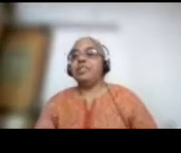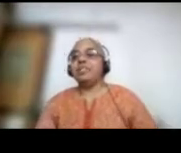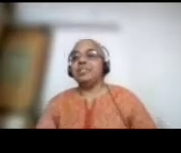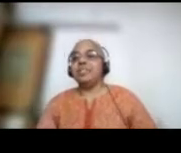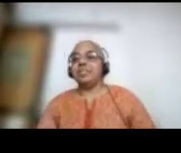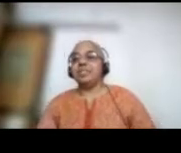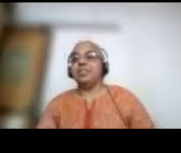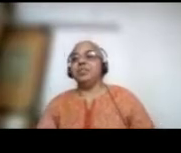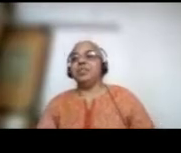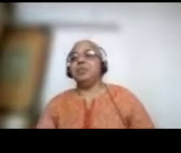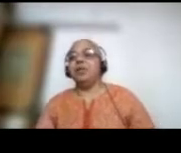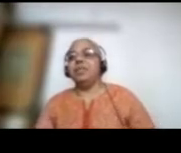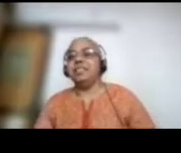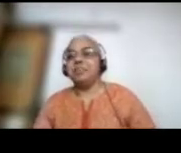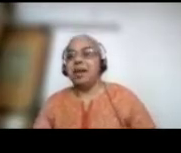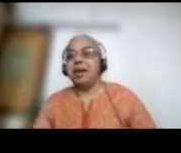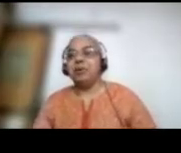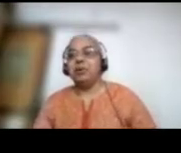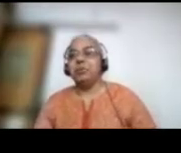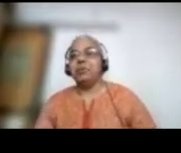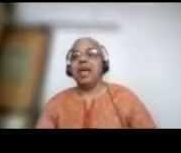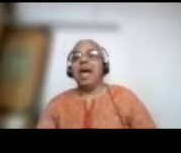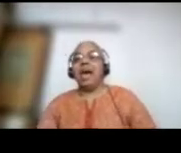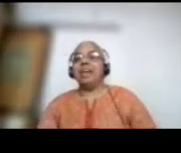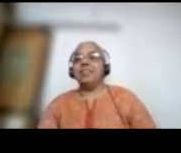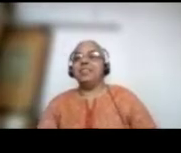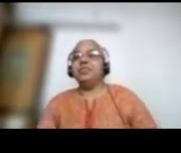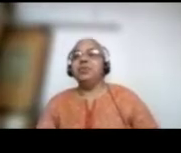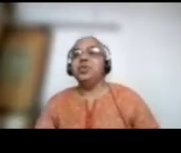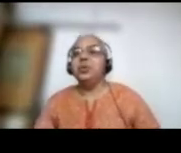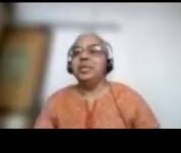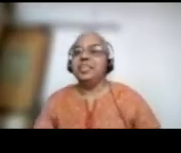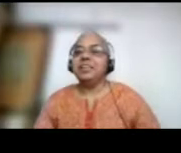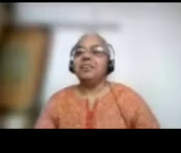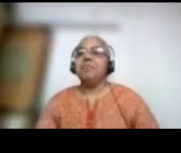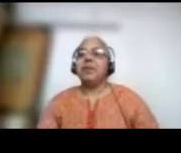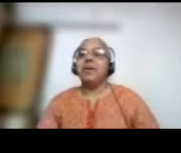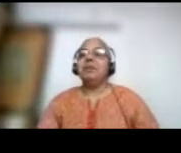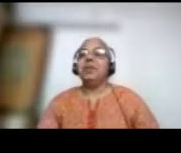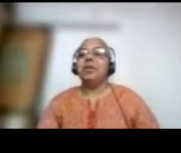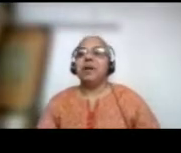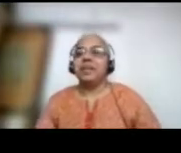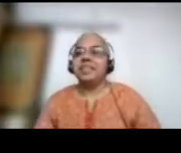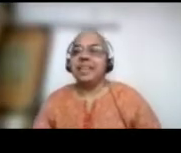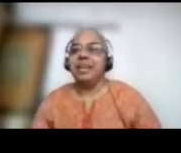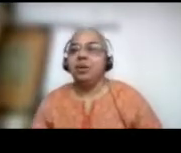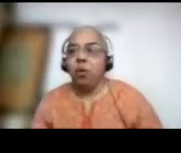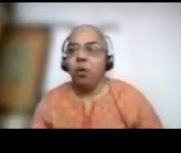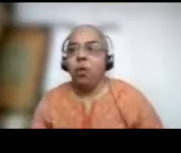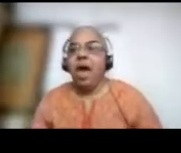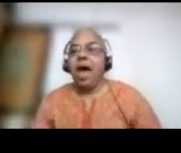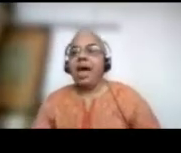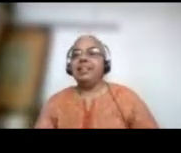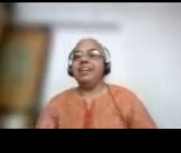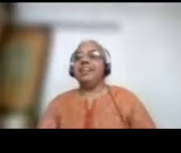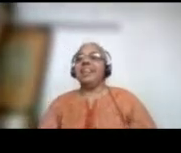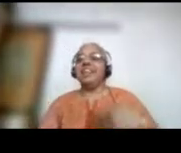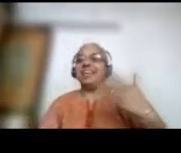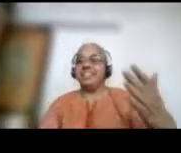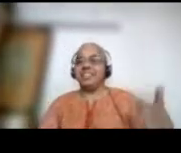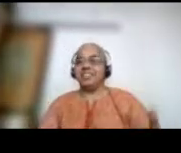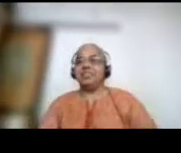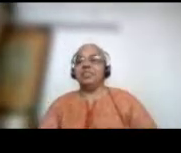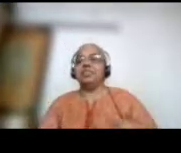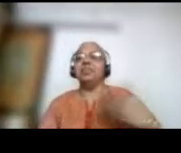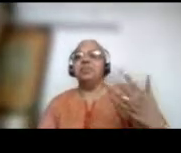officers to police the mangroves. And usually, children begin with by saying no, and then